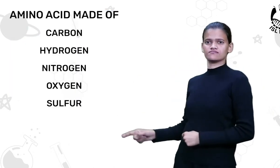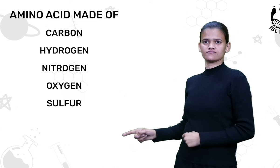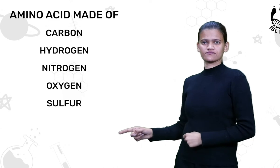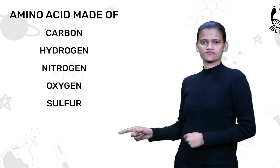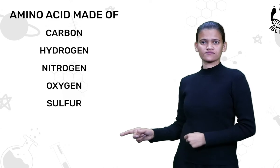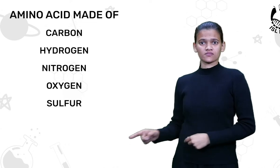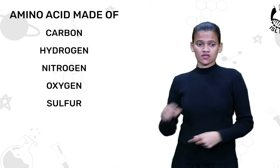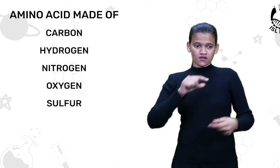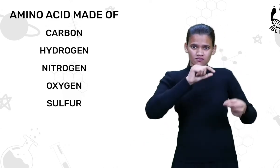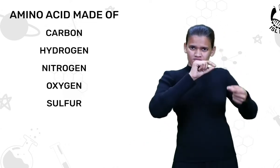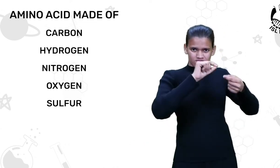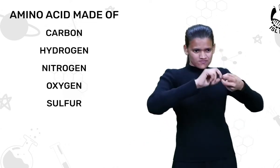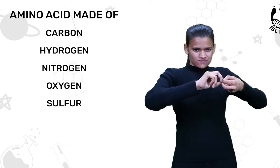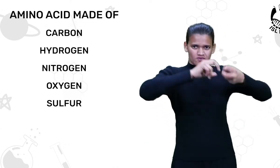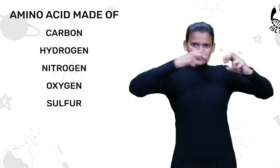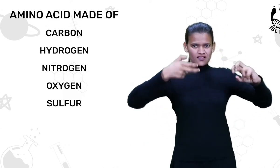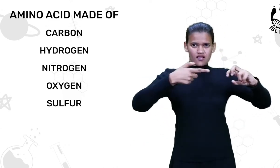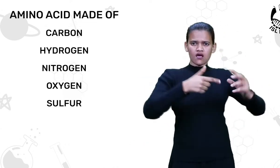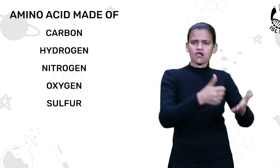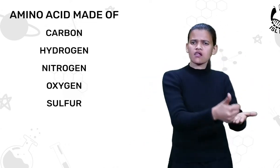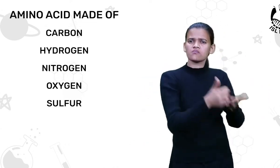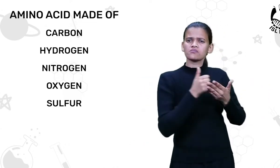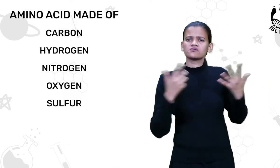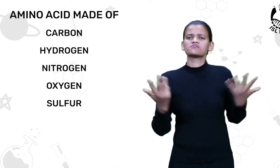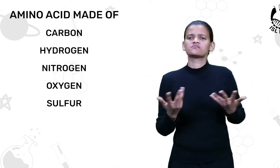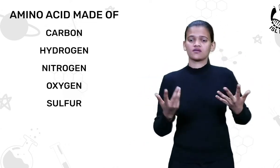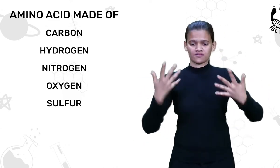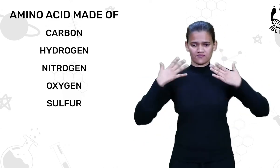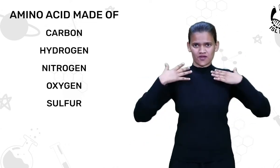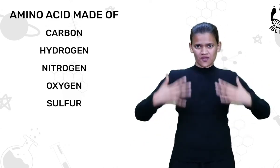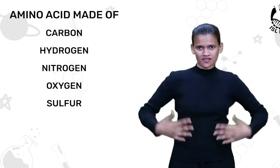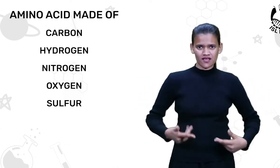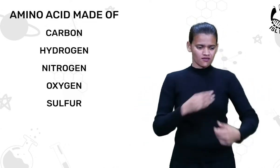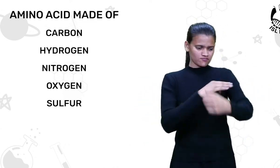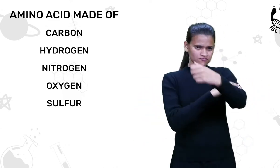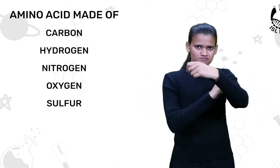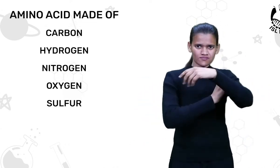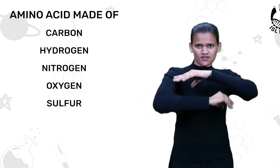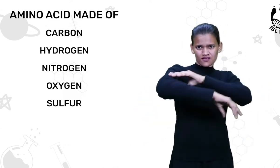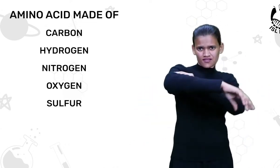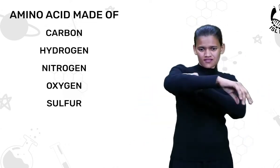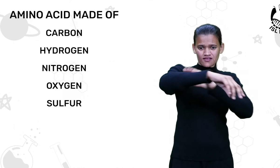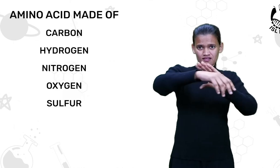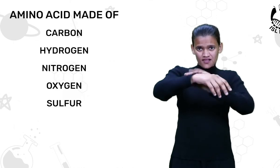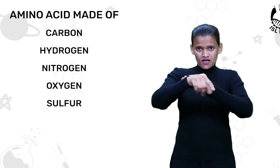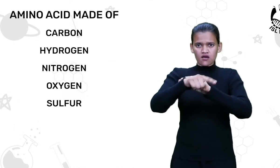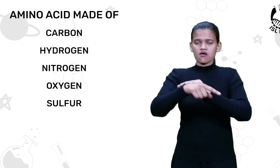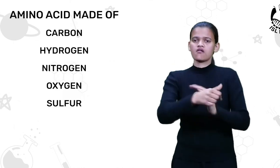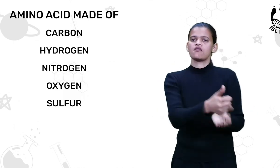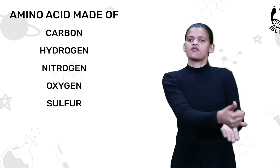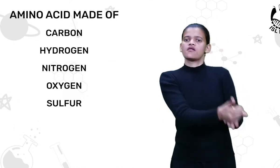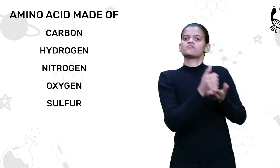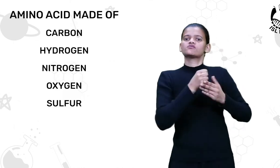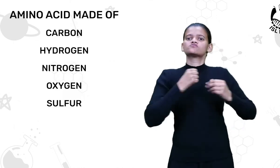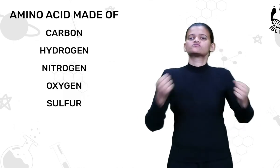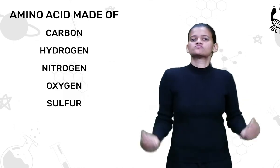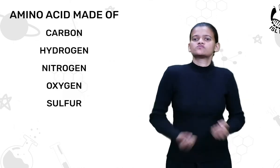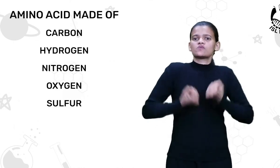oxygen, or sulfur. Just as amino acids are the building blocks of proteins, proteins are the building